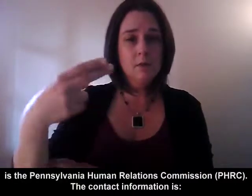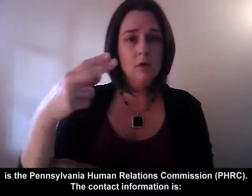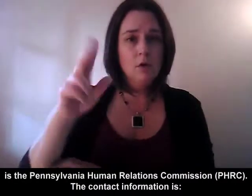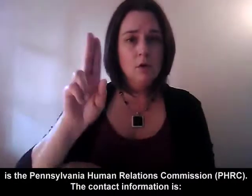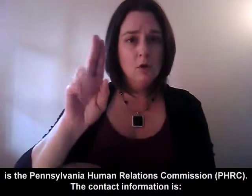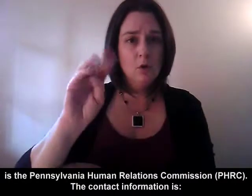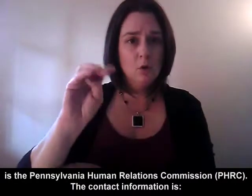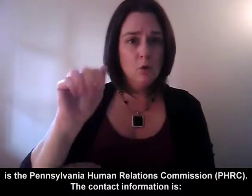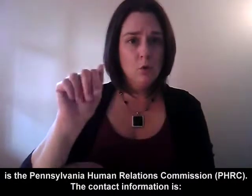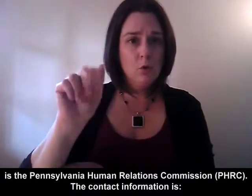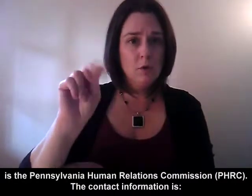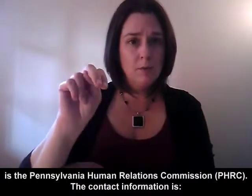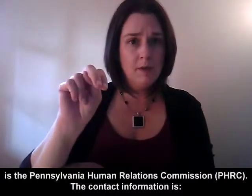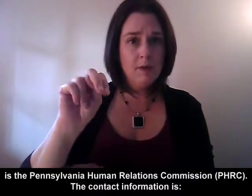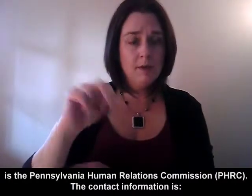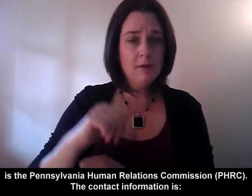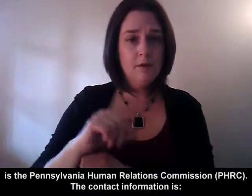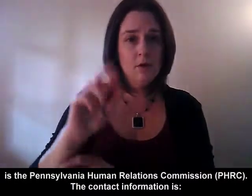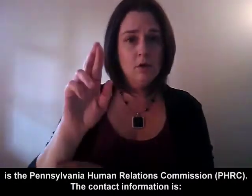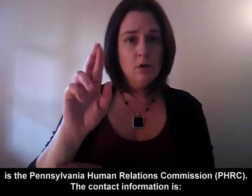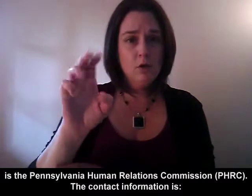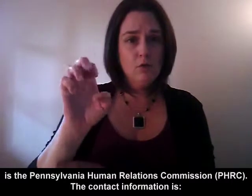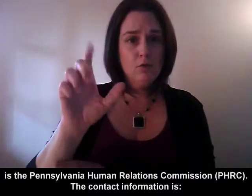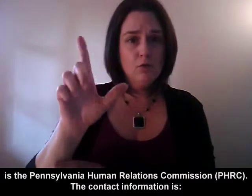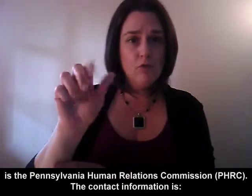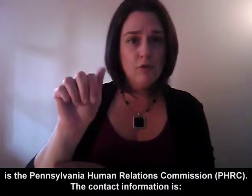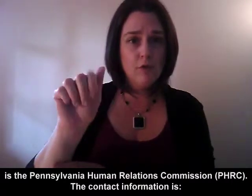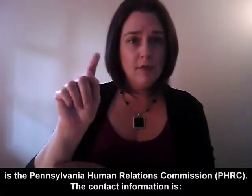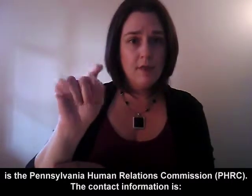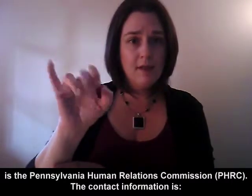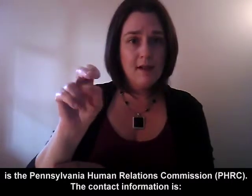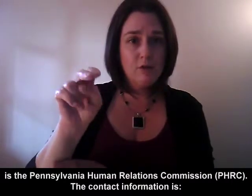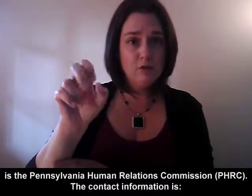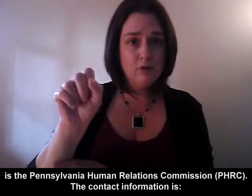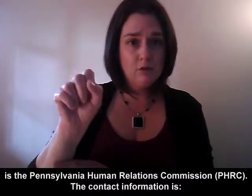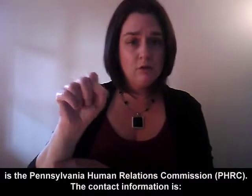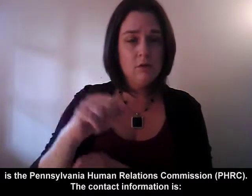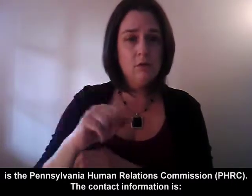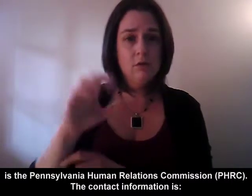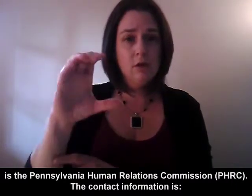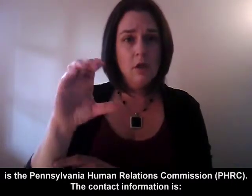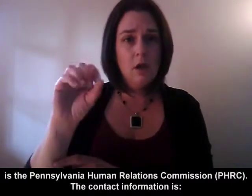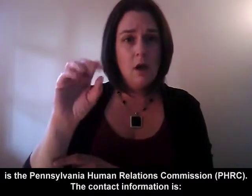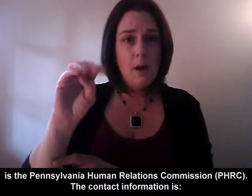Commission, PHRC. The contact information...